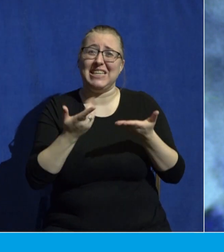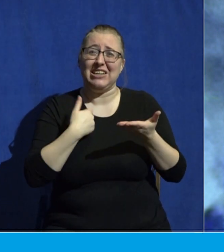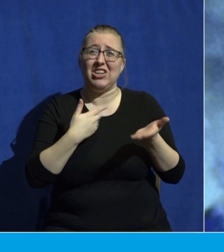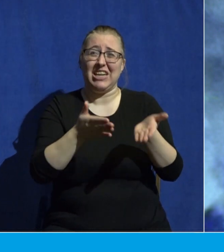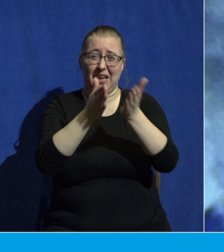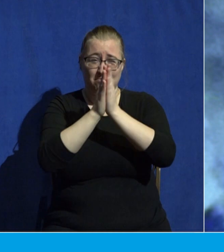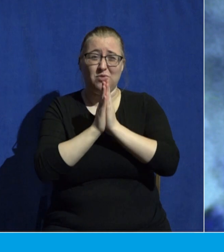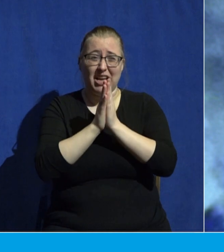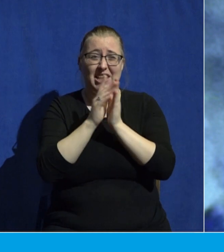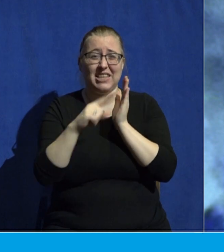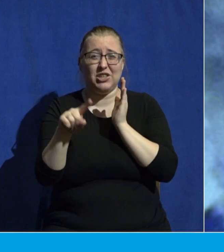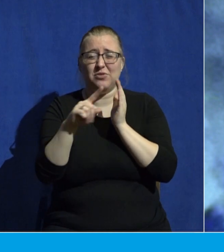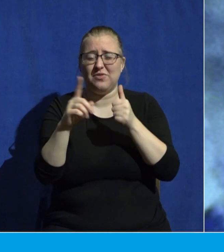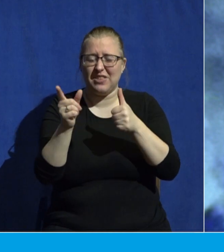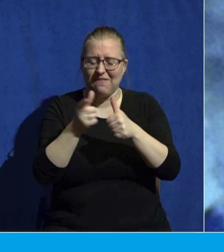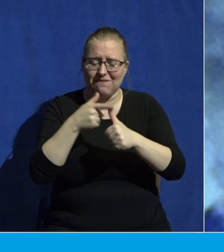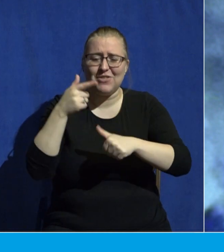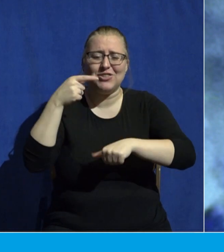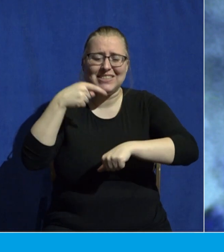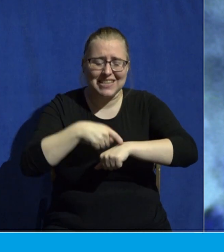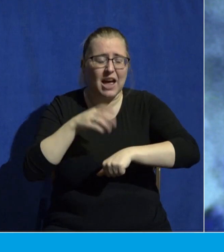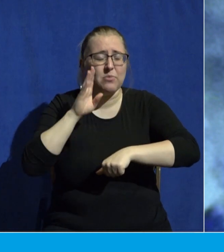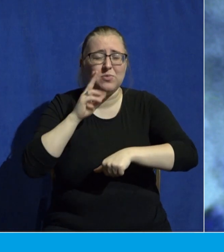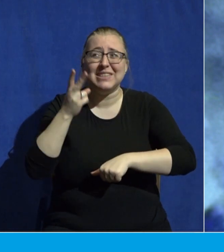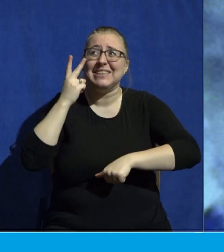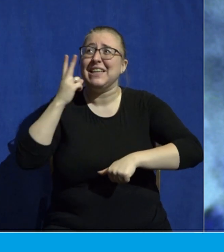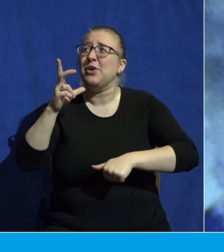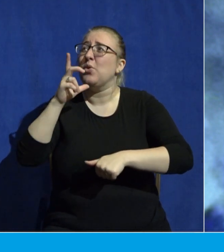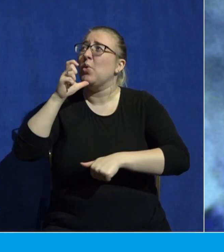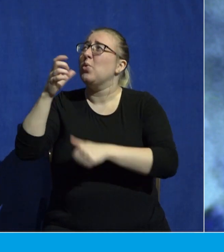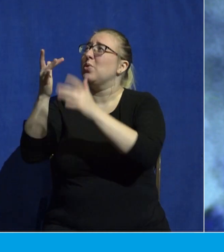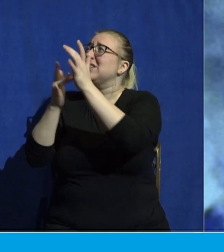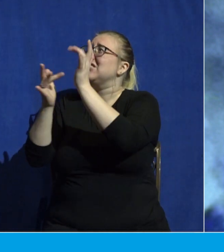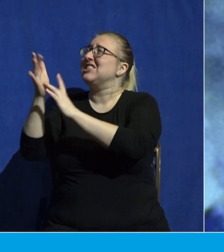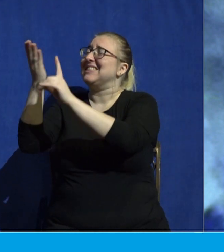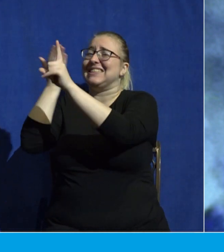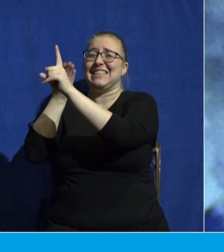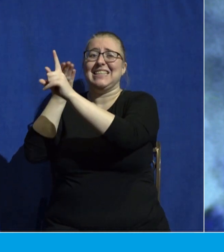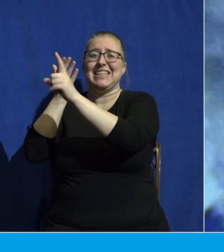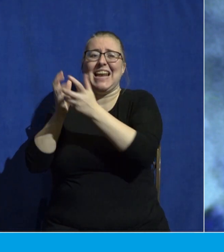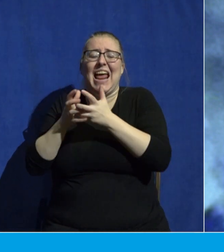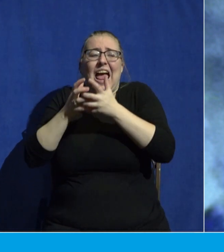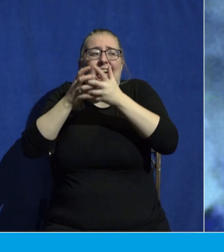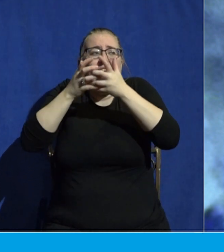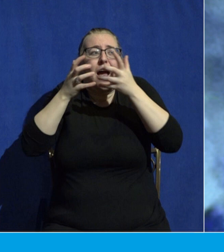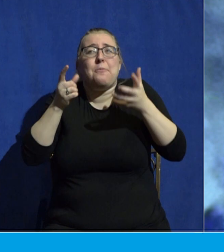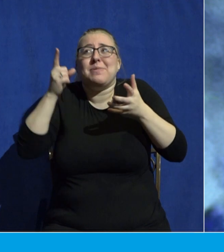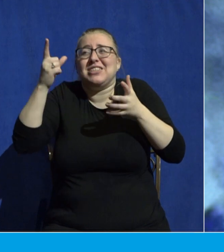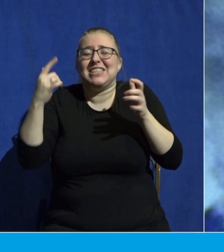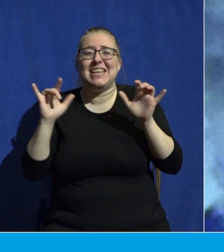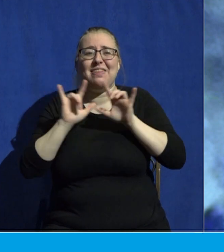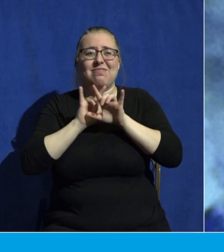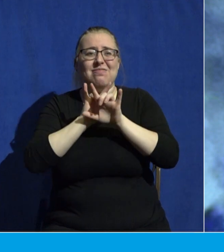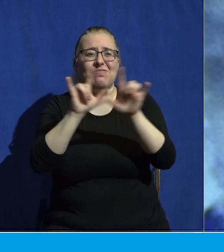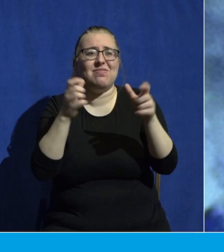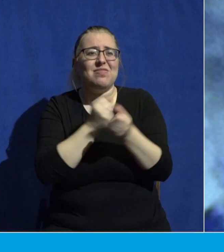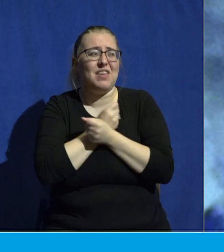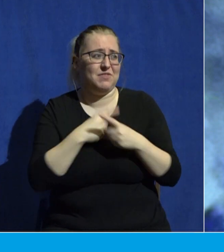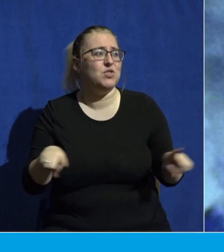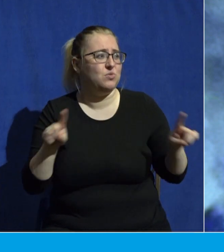for the first time, see who Jesus is and how much he loves you. John chapter